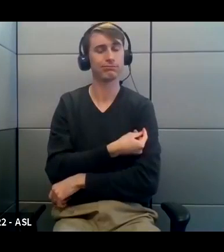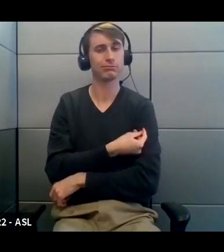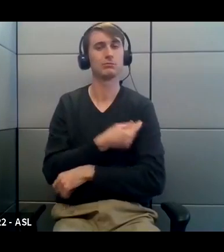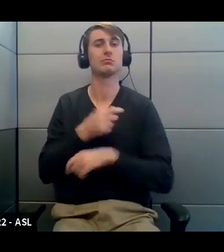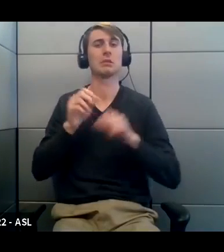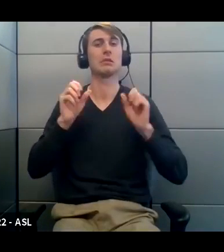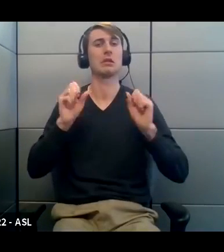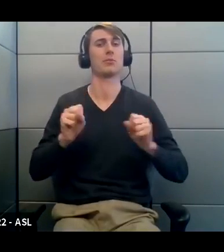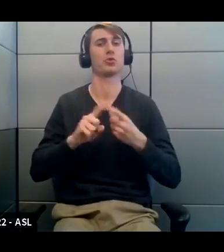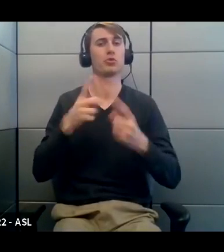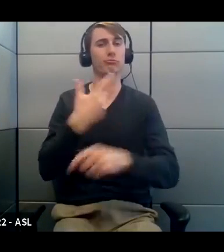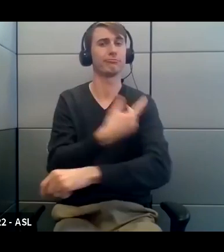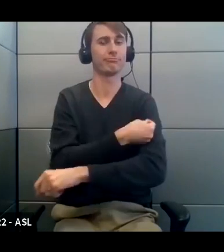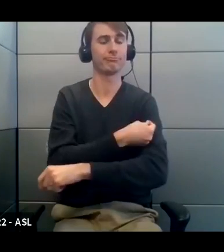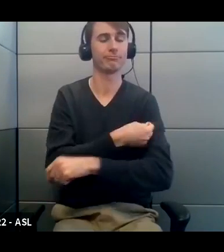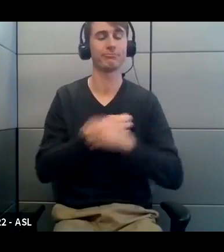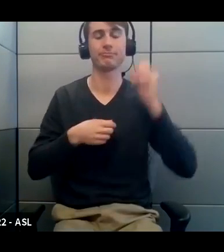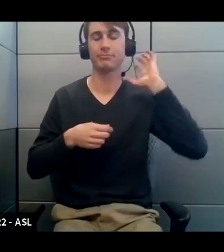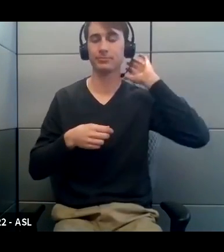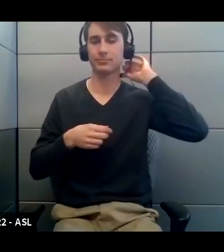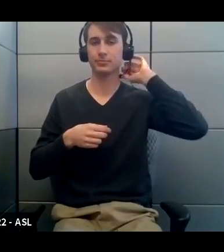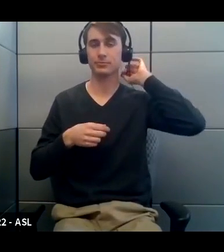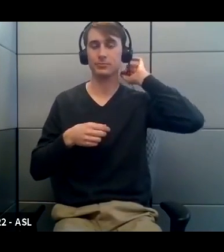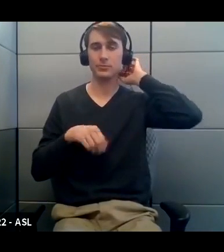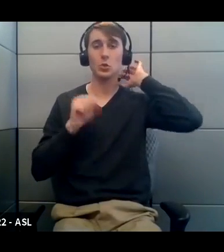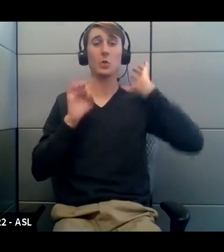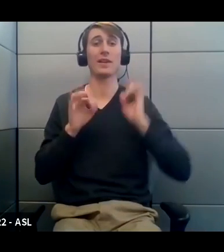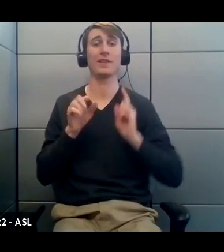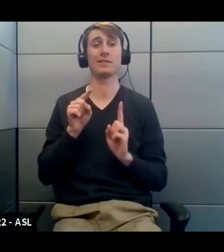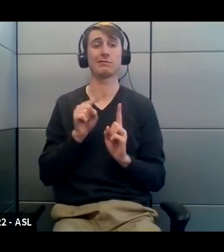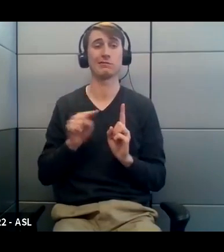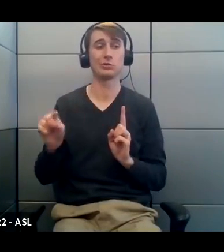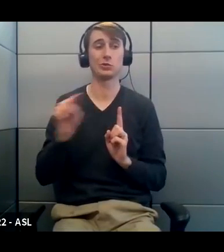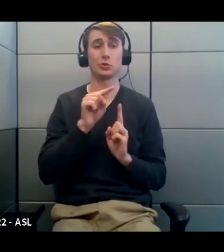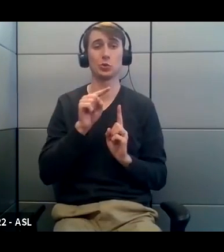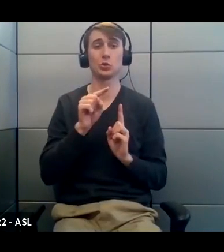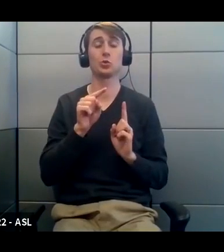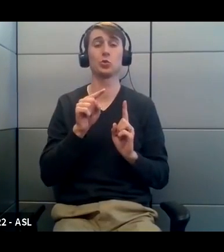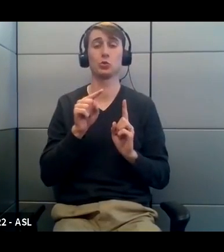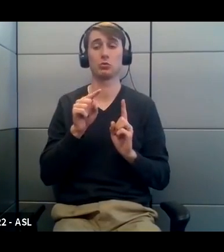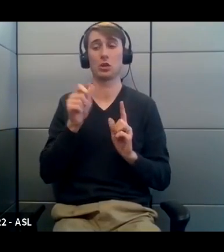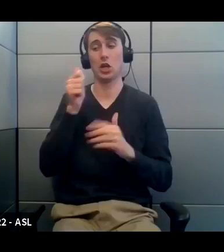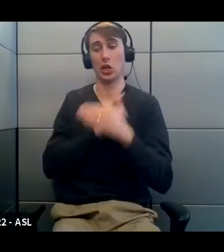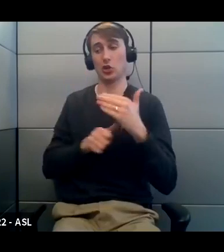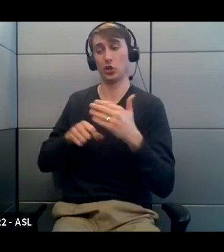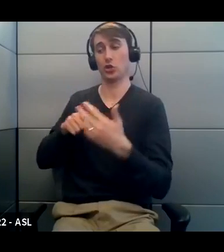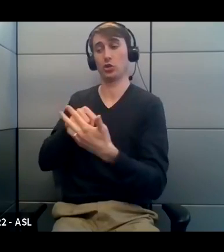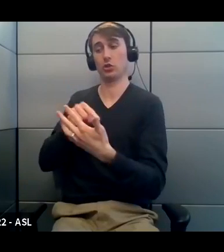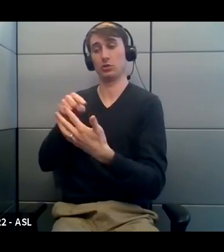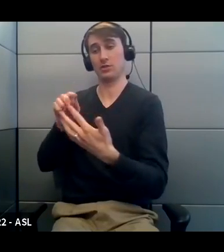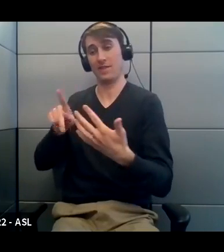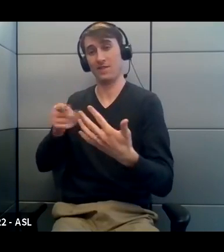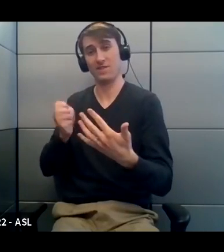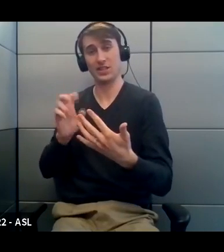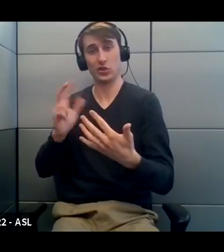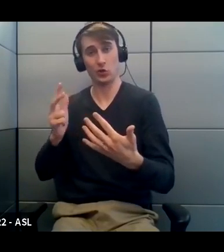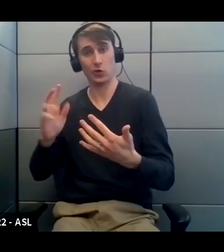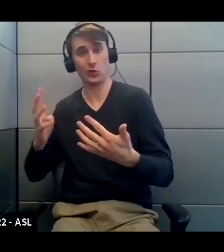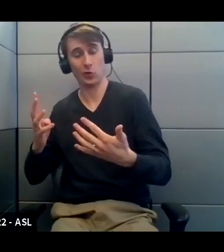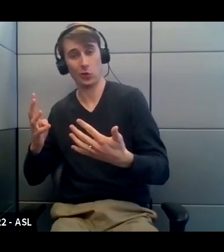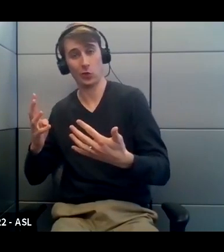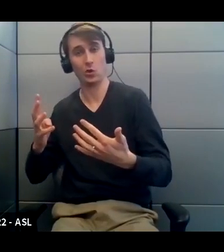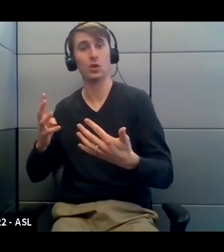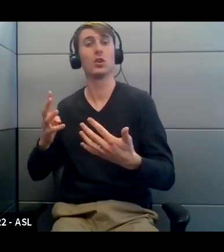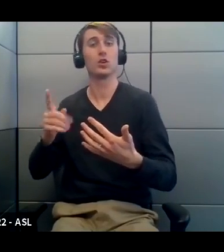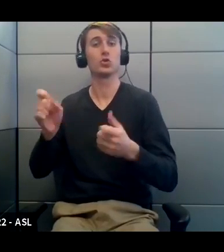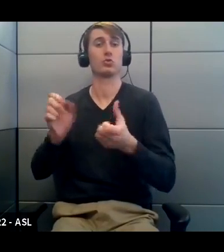so if you fall into those groups, you can sign up. We're actually going to be prioritizing doing a lot of appointments for